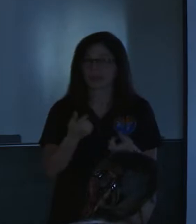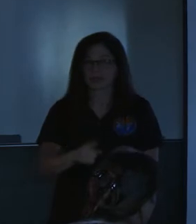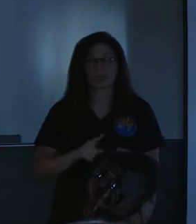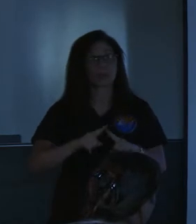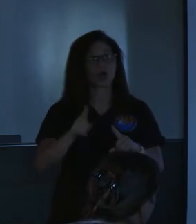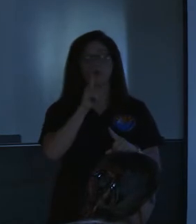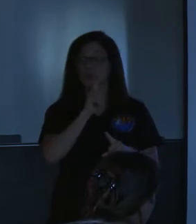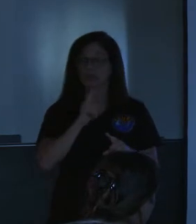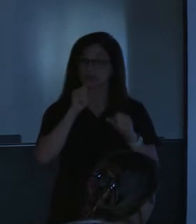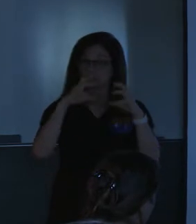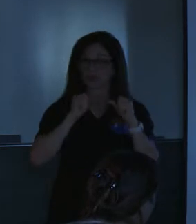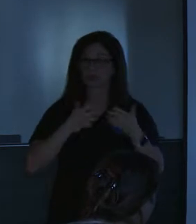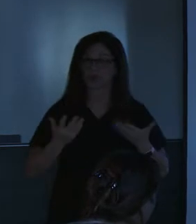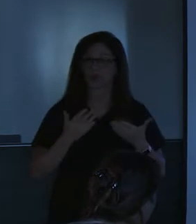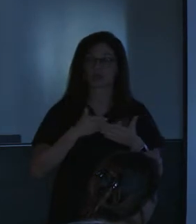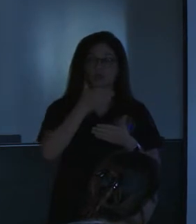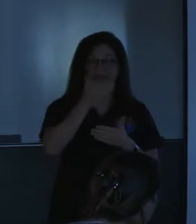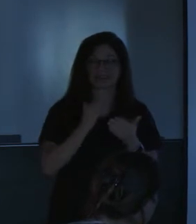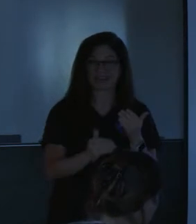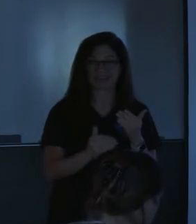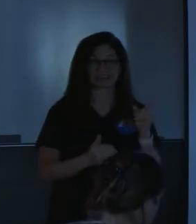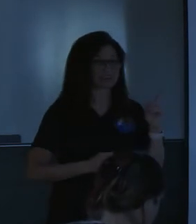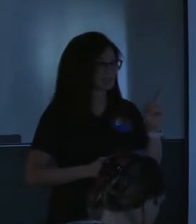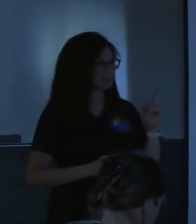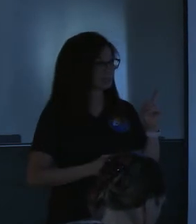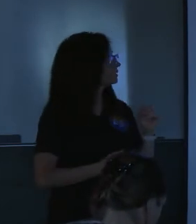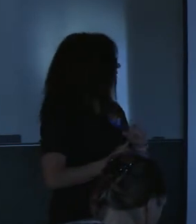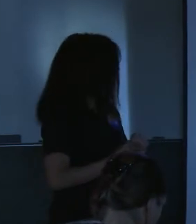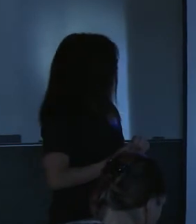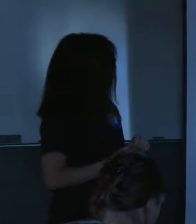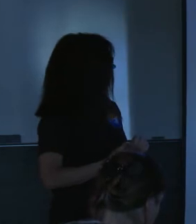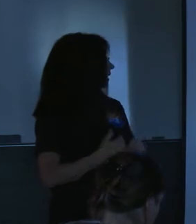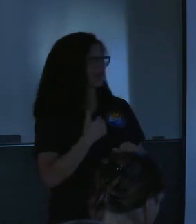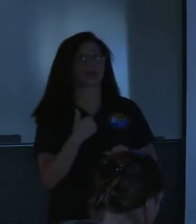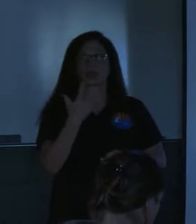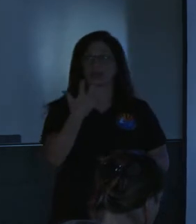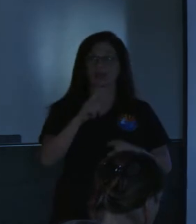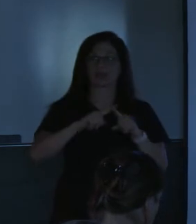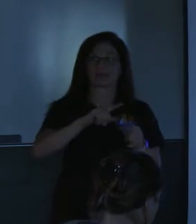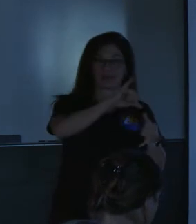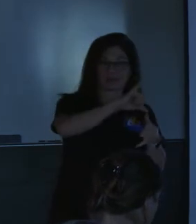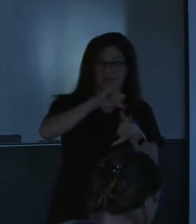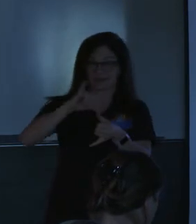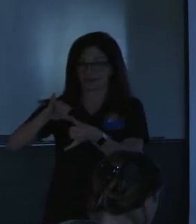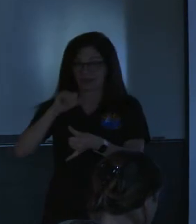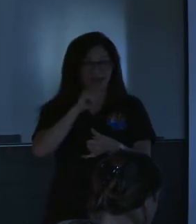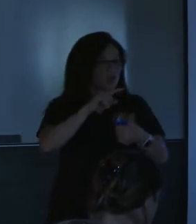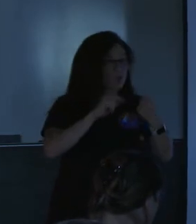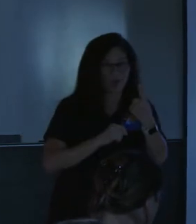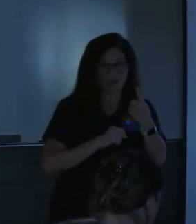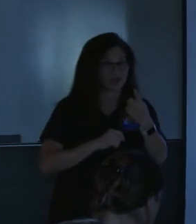though is the next bullet here is the we had three different gauges not one not two